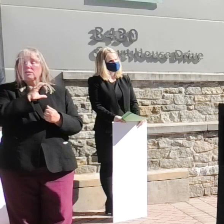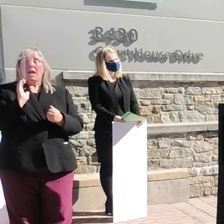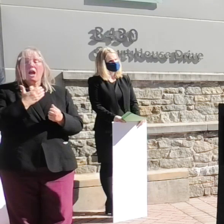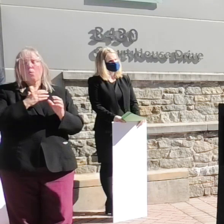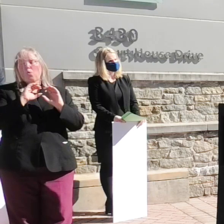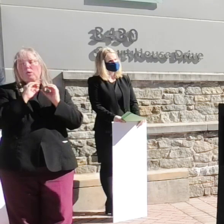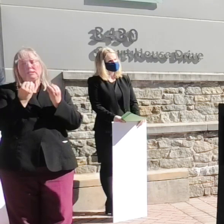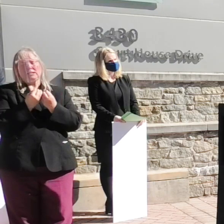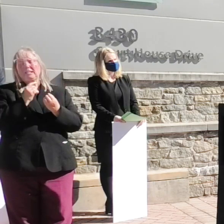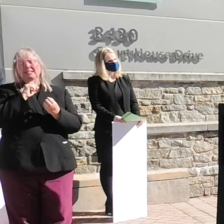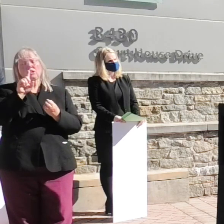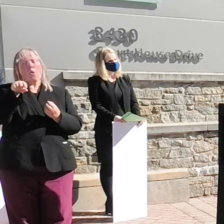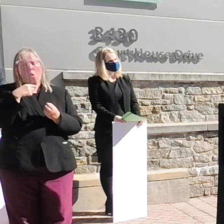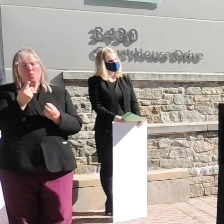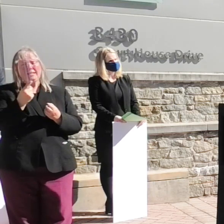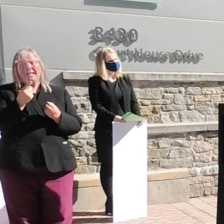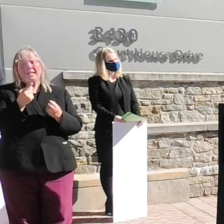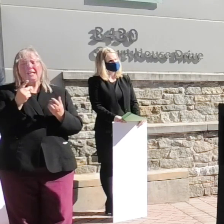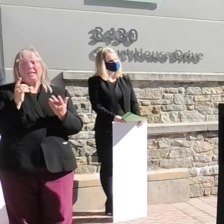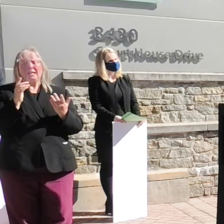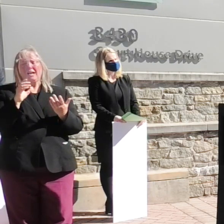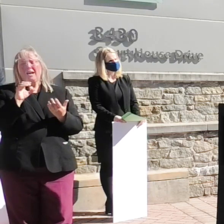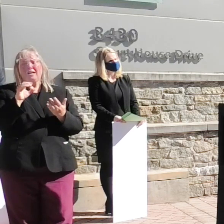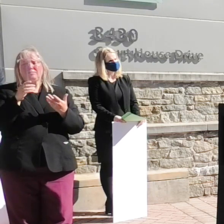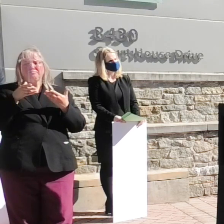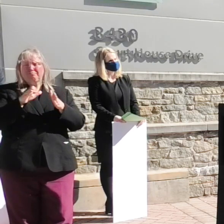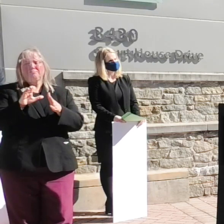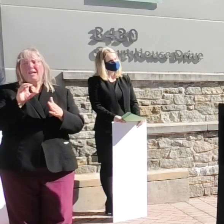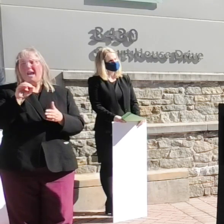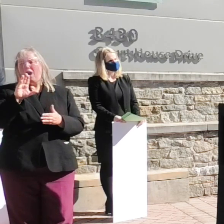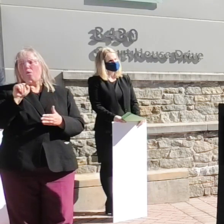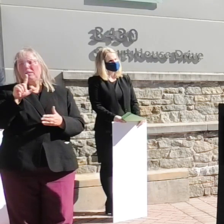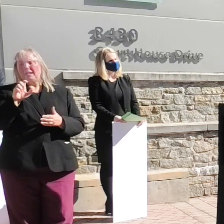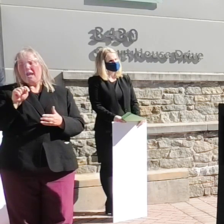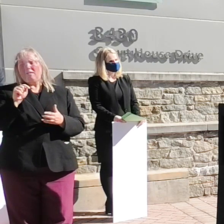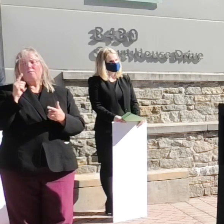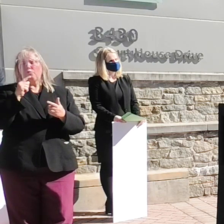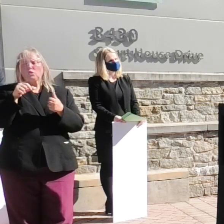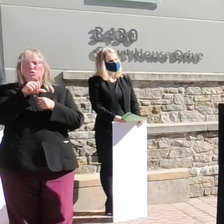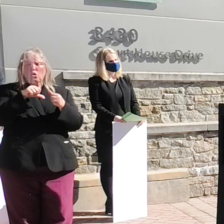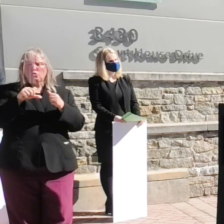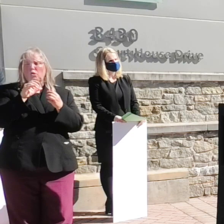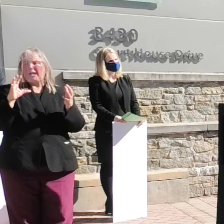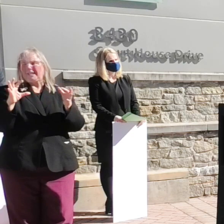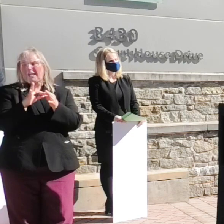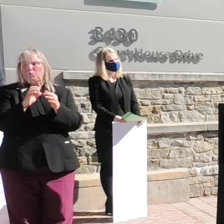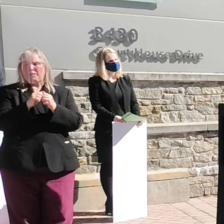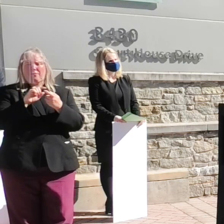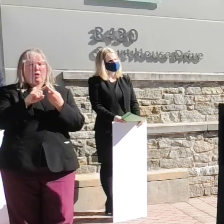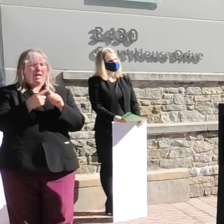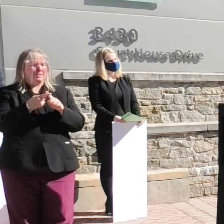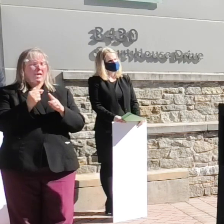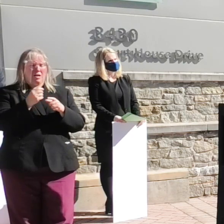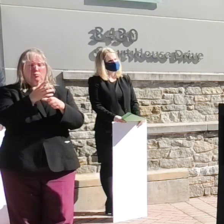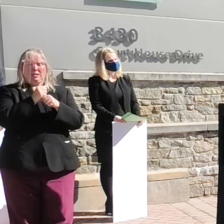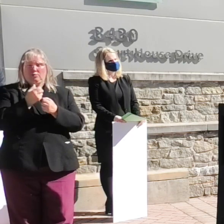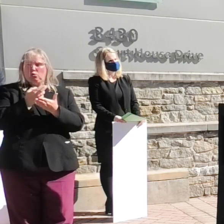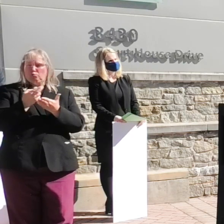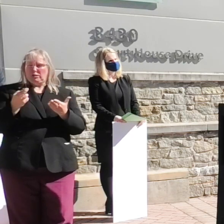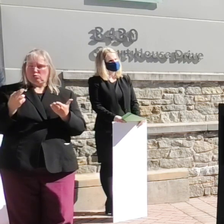is the only outlet for the social connection with the friends and the receive the resources